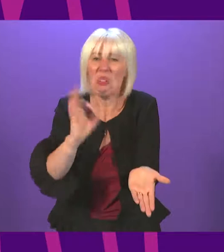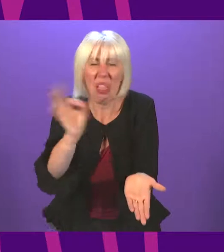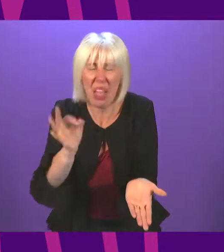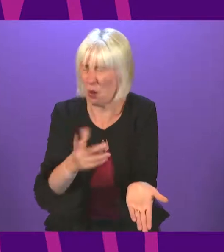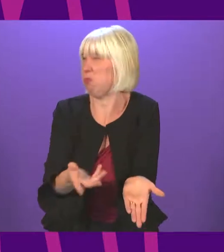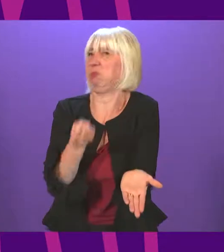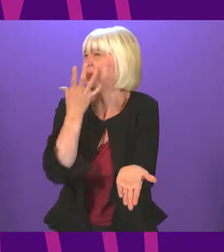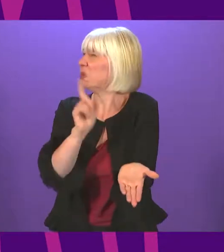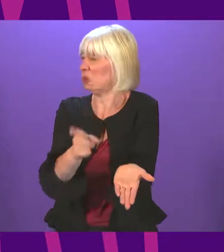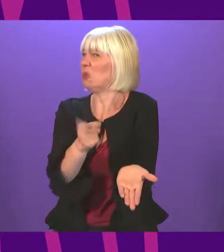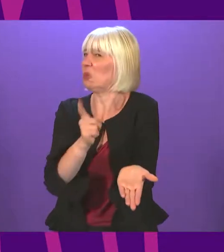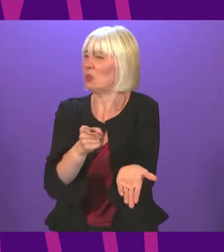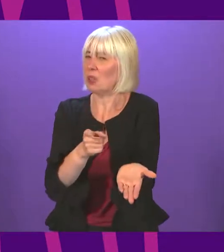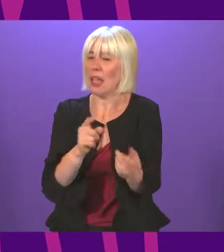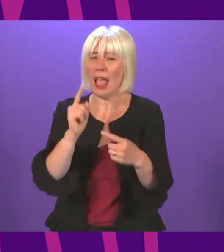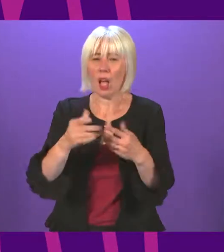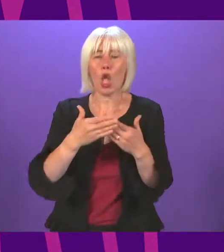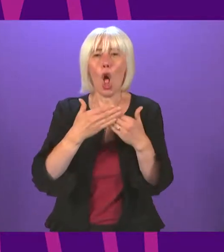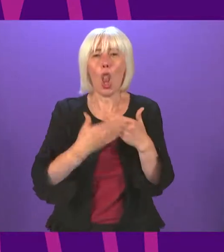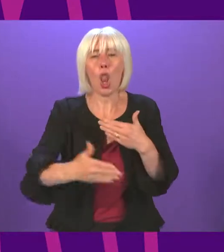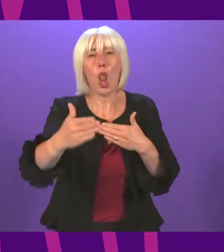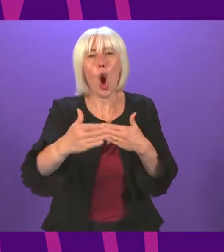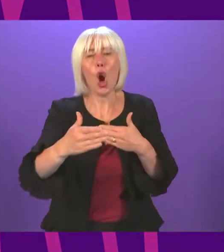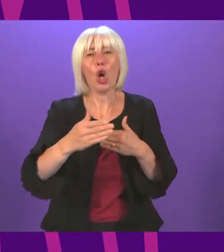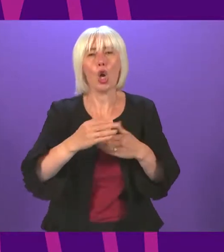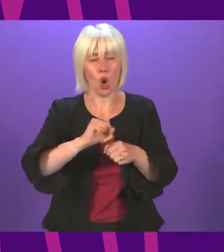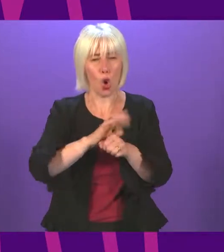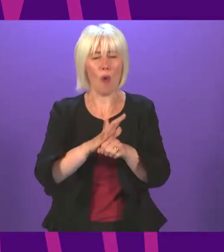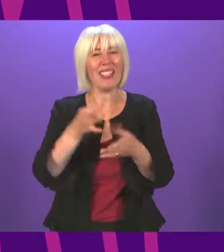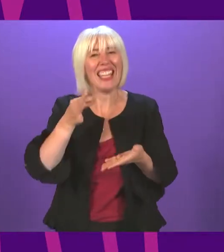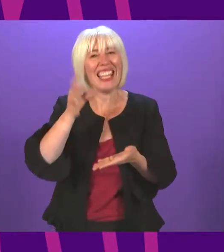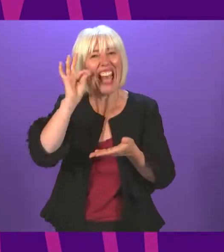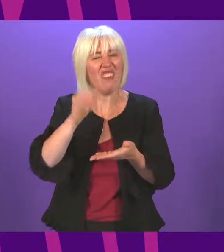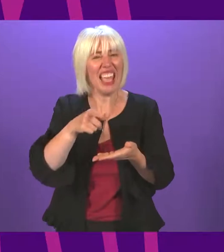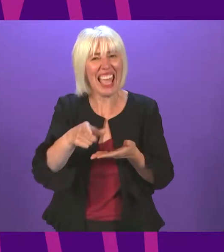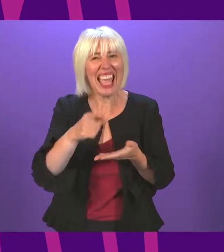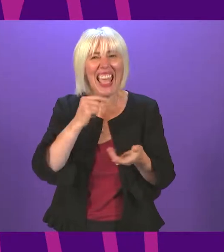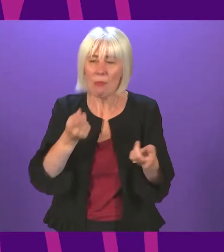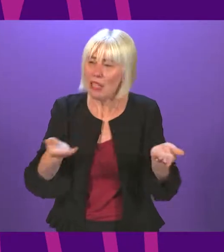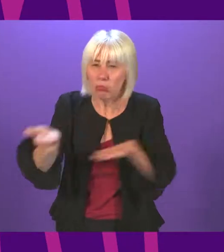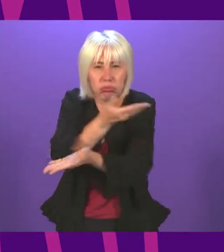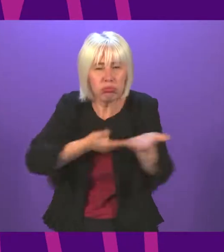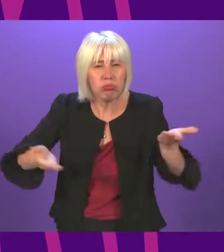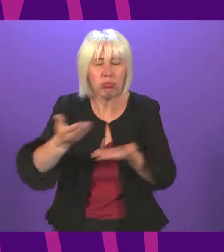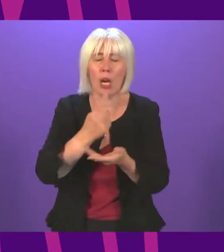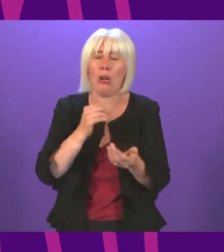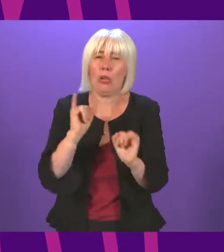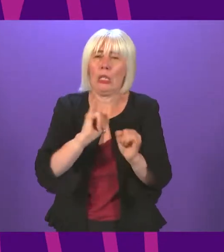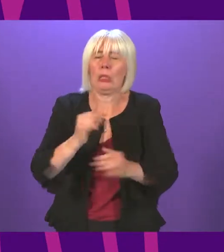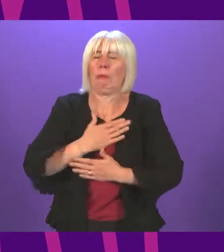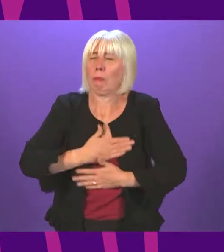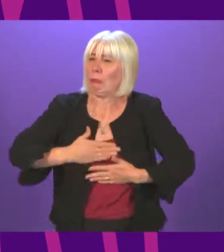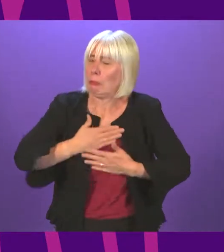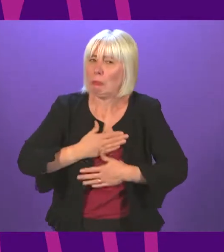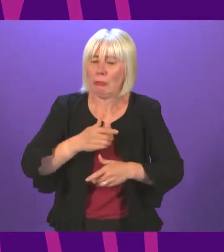the long COVID cafe run by long COVID Scotland. It was devastating. It was truly devastating to see people who